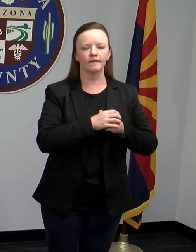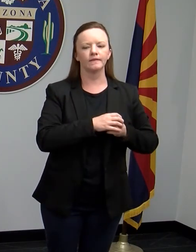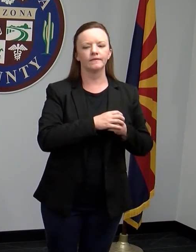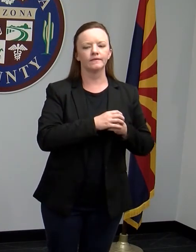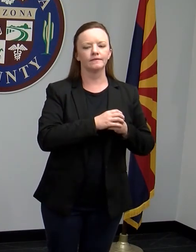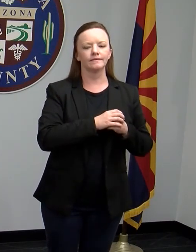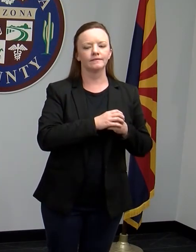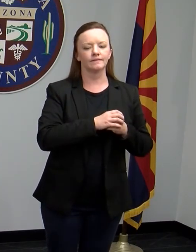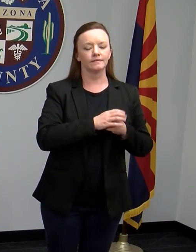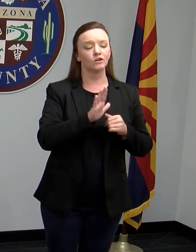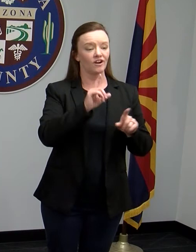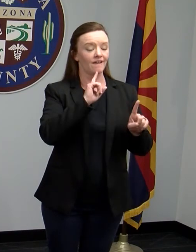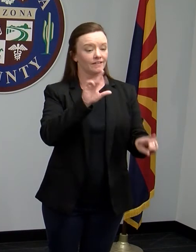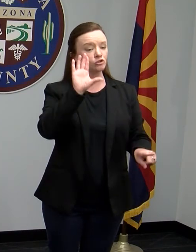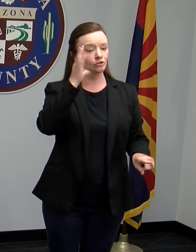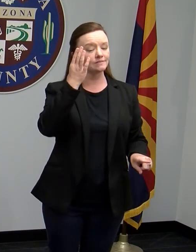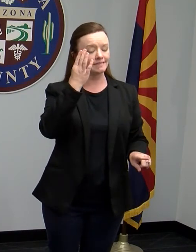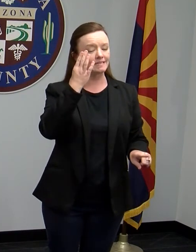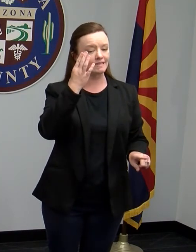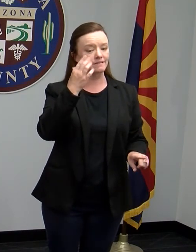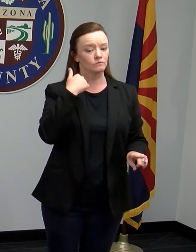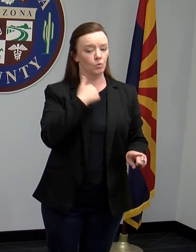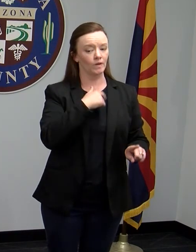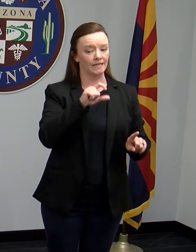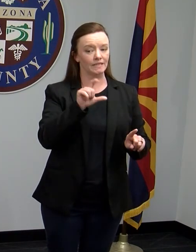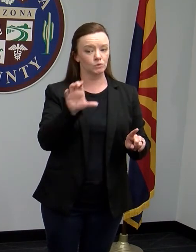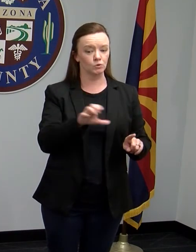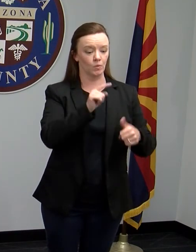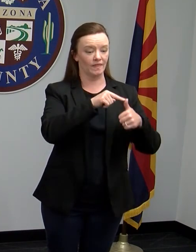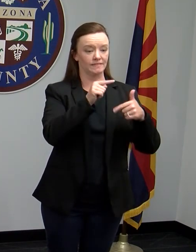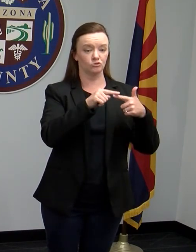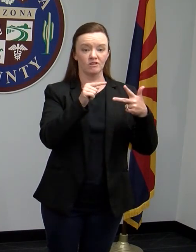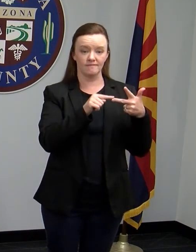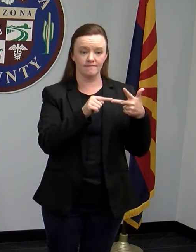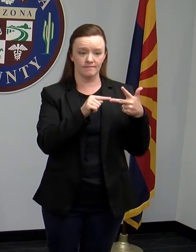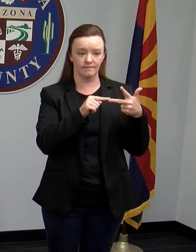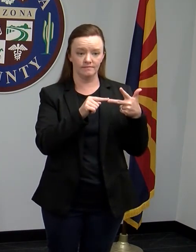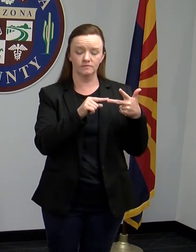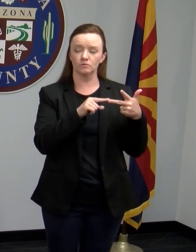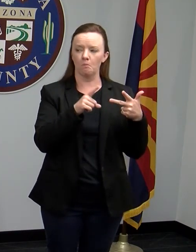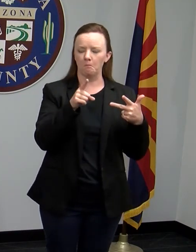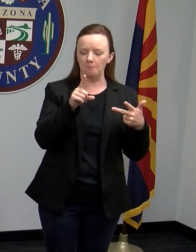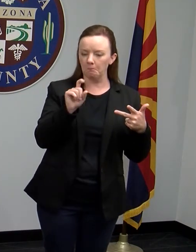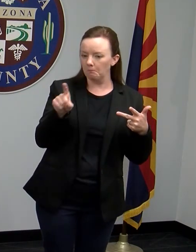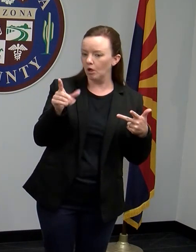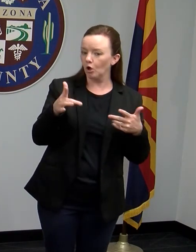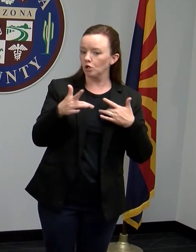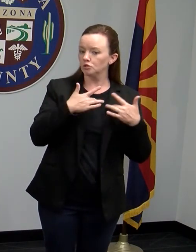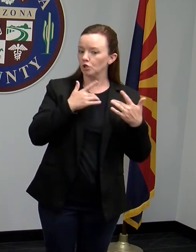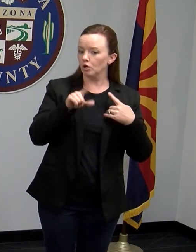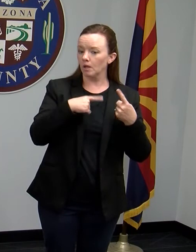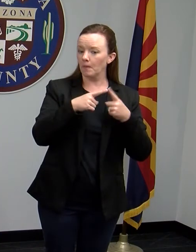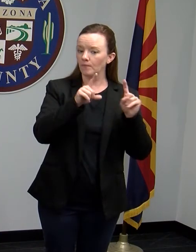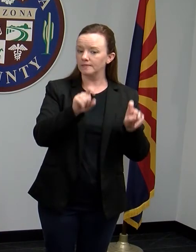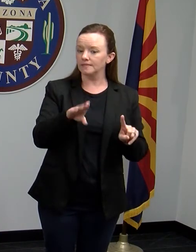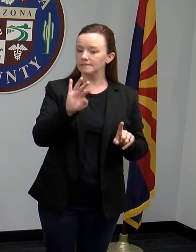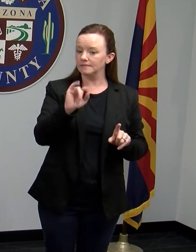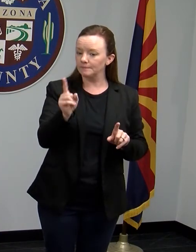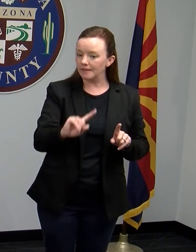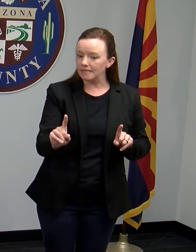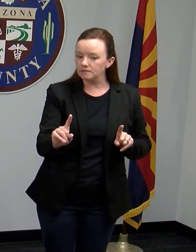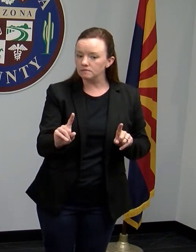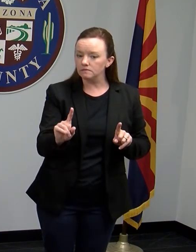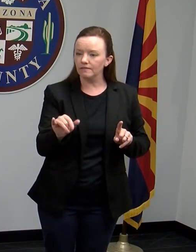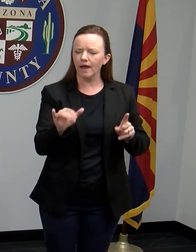seems to say we need to do these three things. So, yes, the question is, is she concerned about a testing blitz making